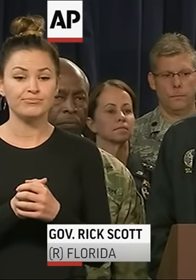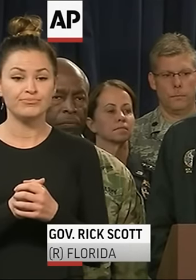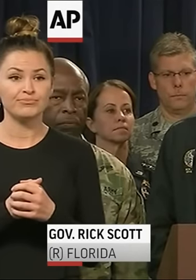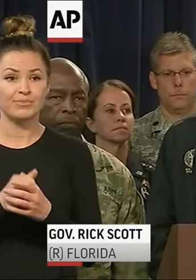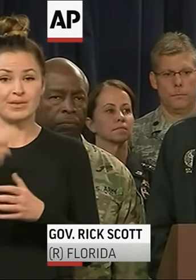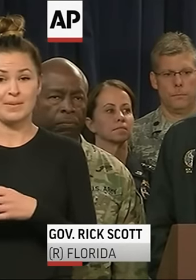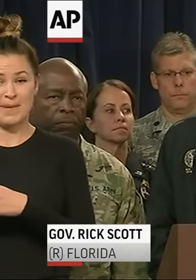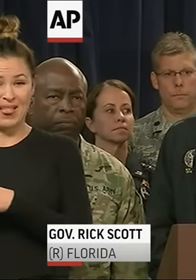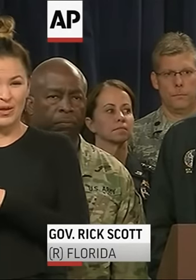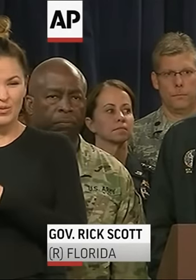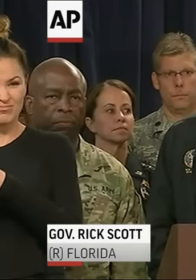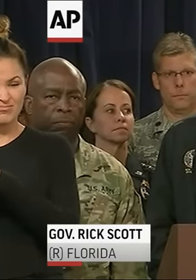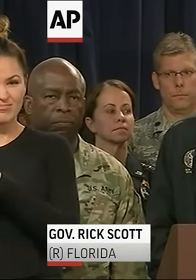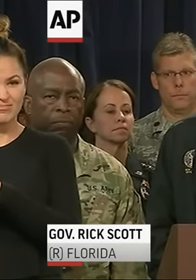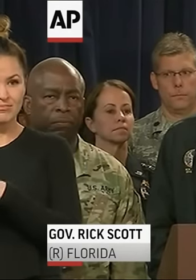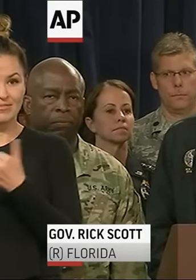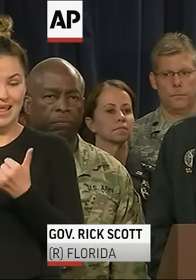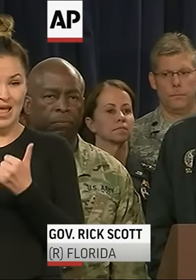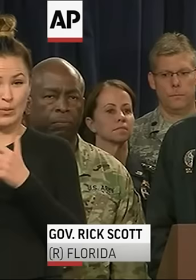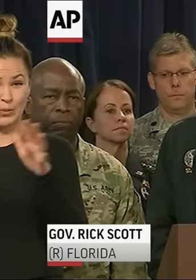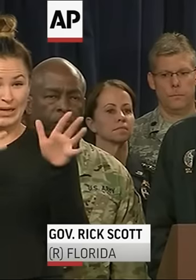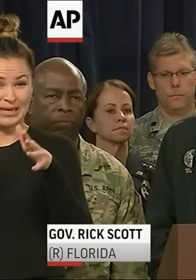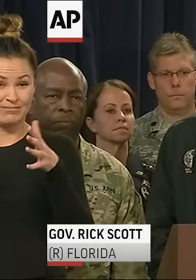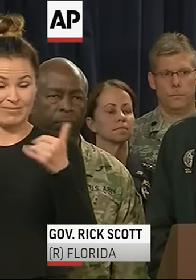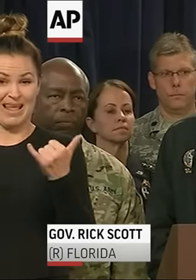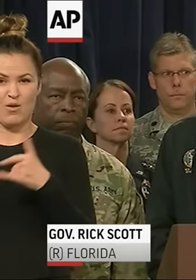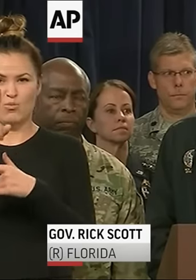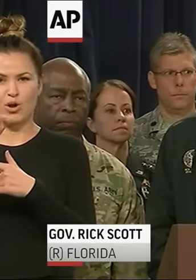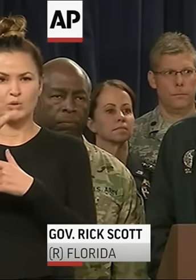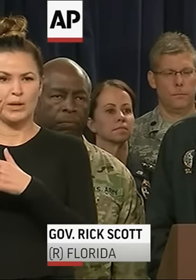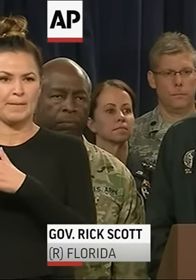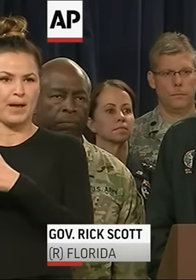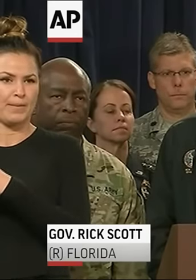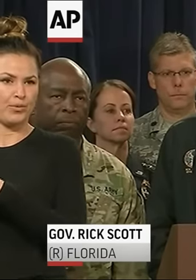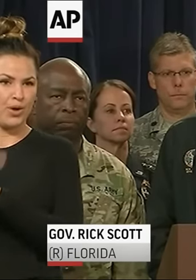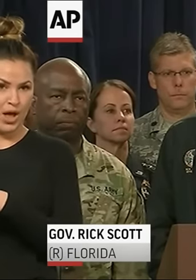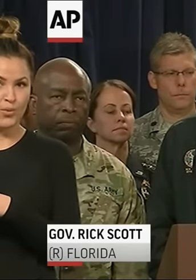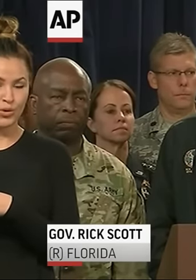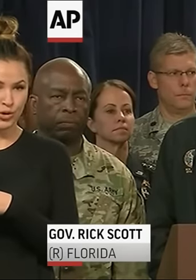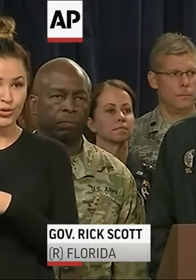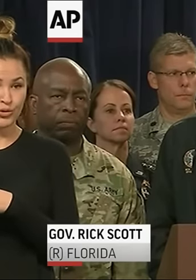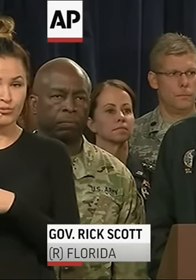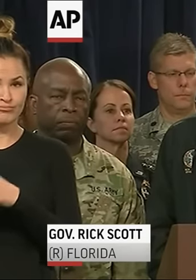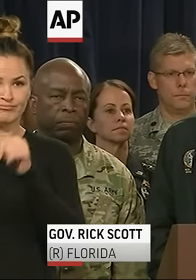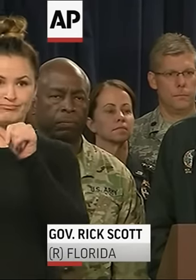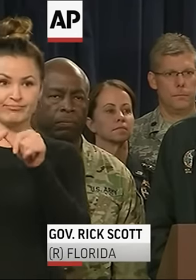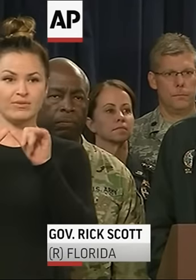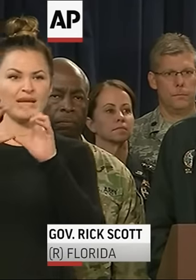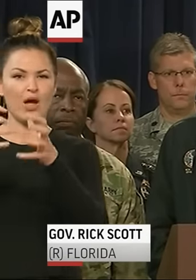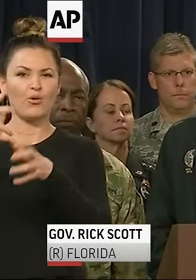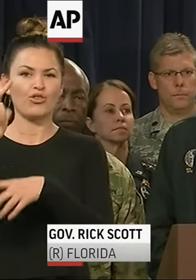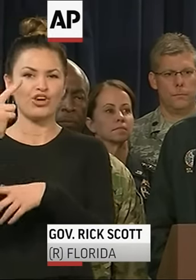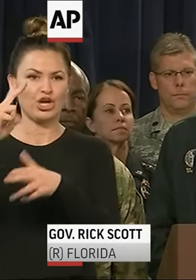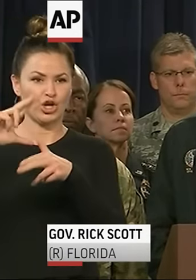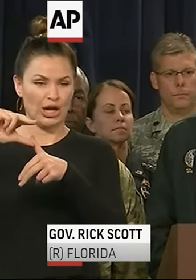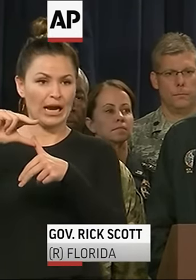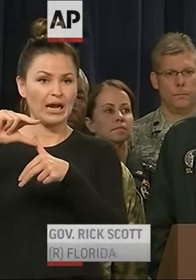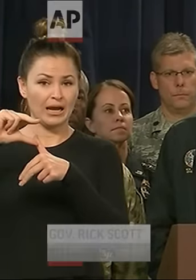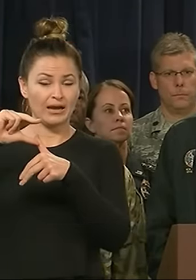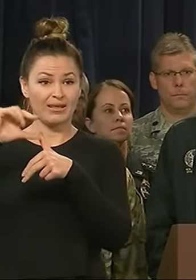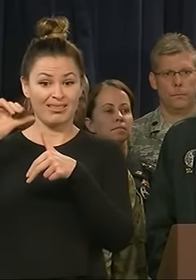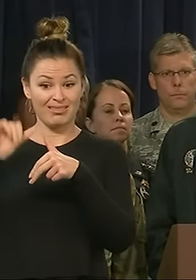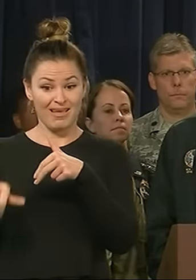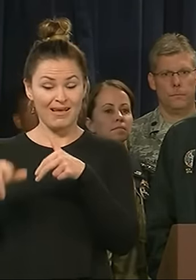Matthew has maximum sustained winds of 120 miles per hour. It remains as a category three hurricane and is